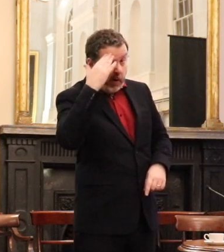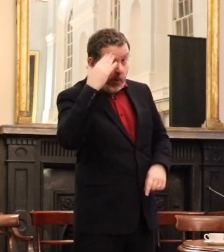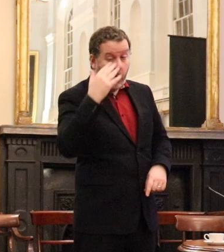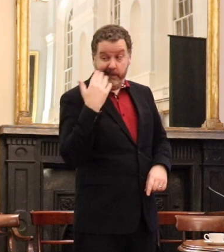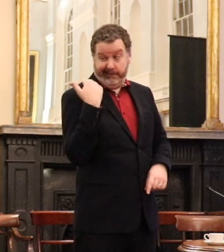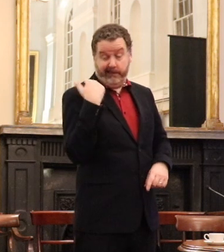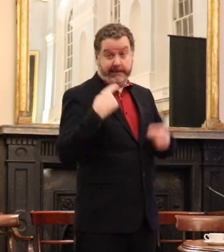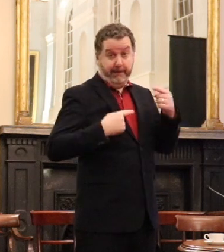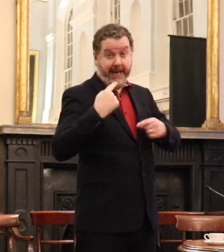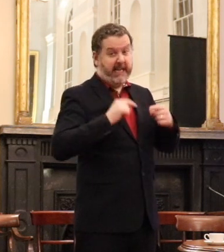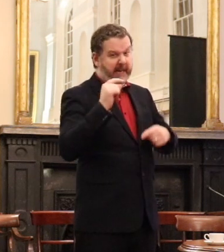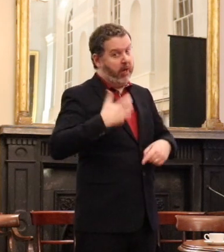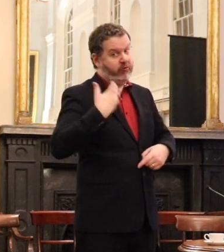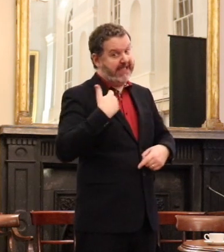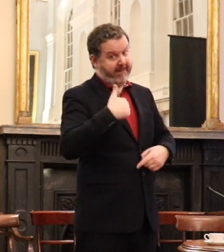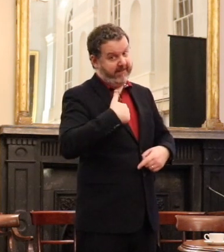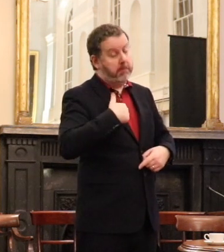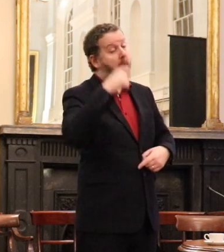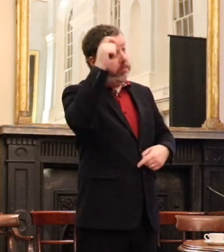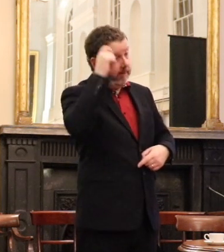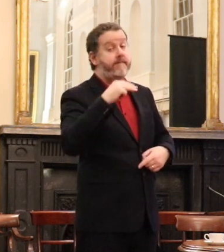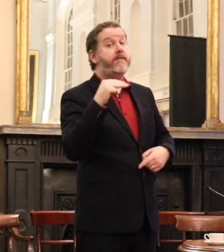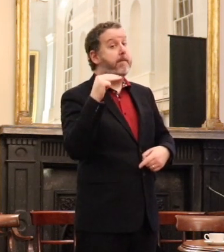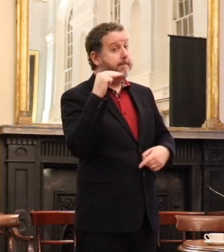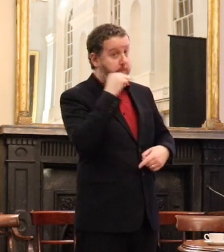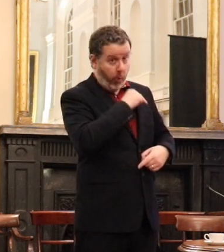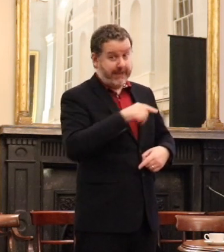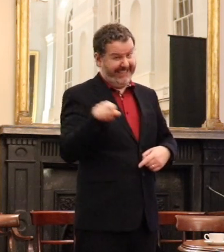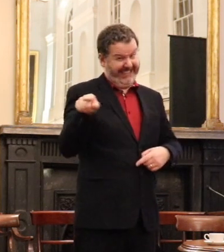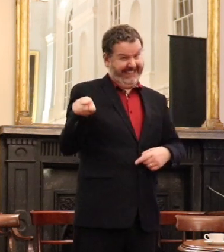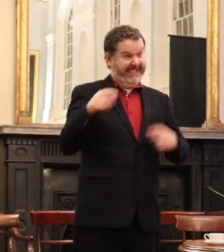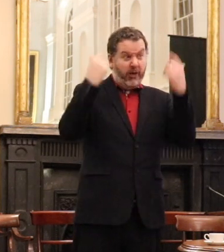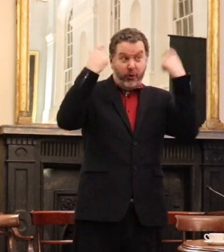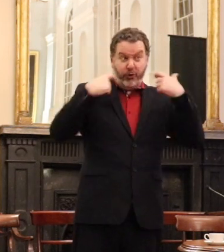a bit aggressive but I thought it was important to take the judge out earlier